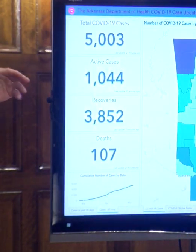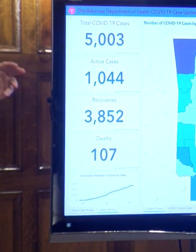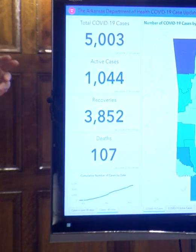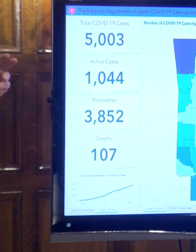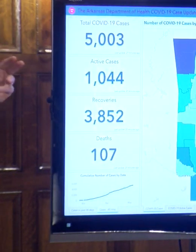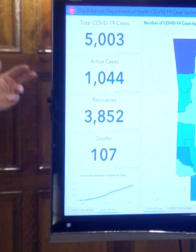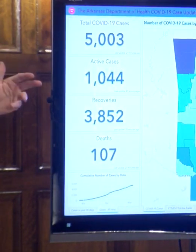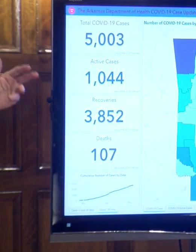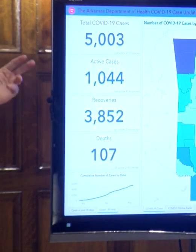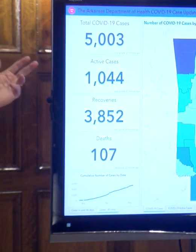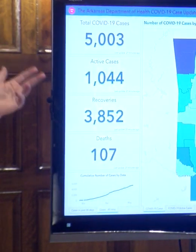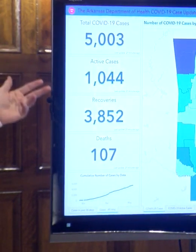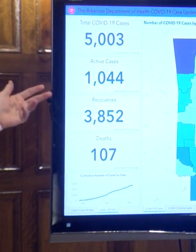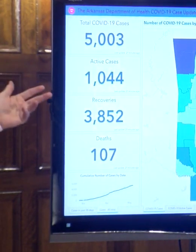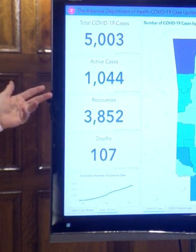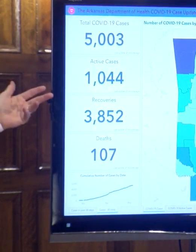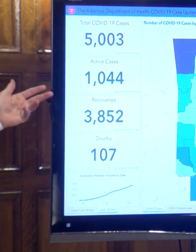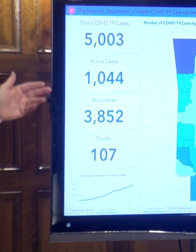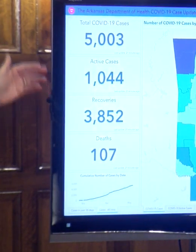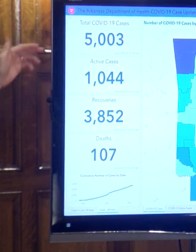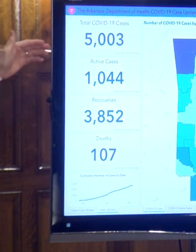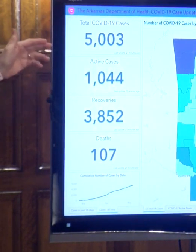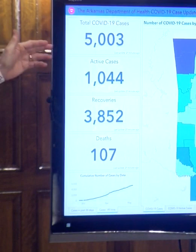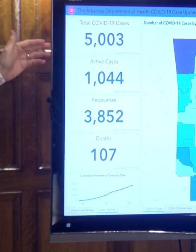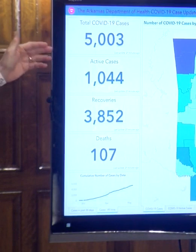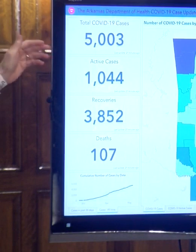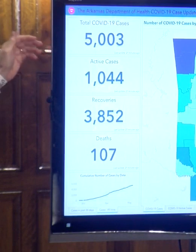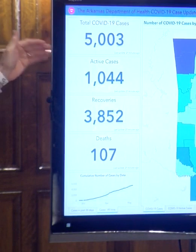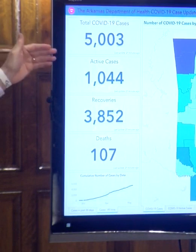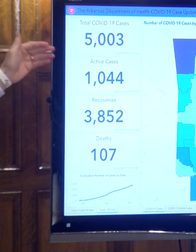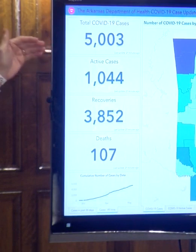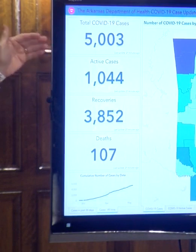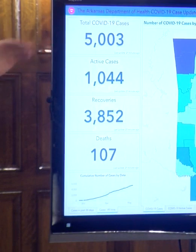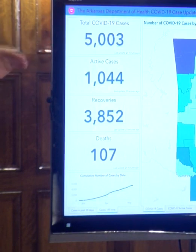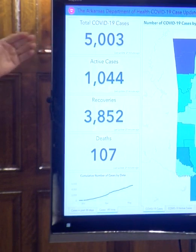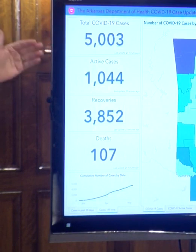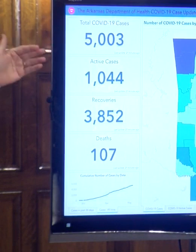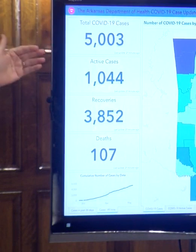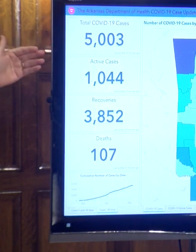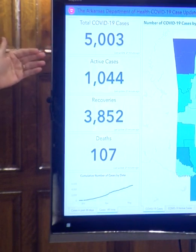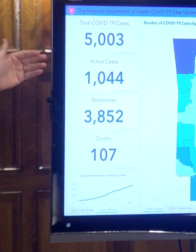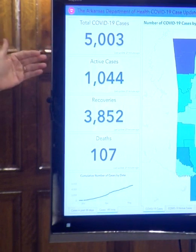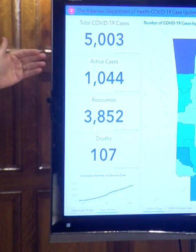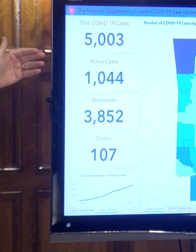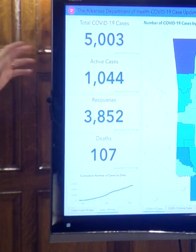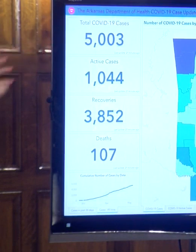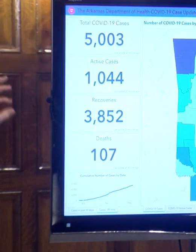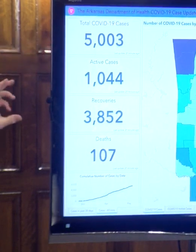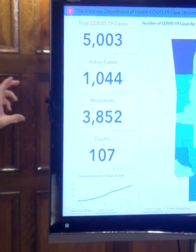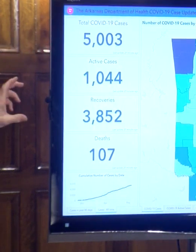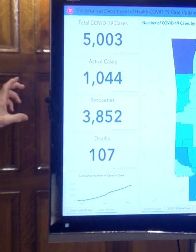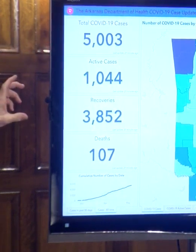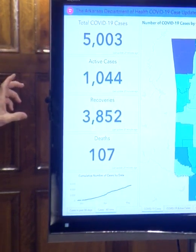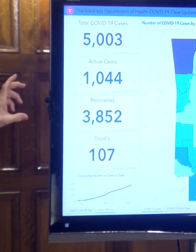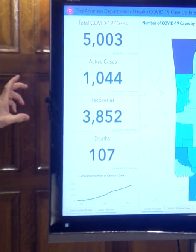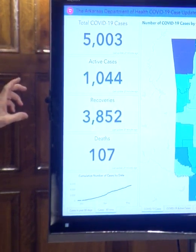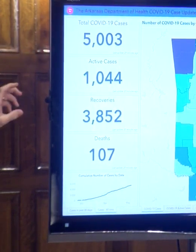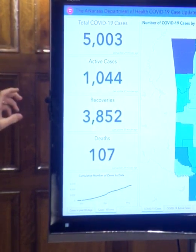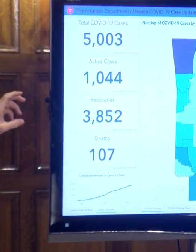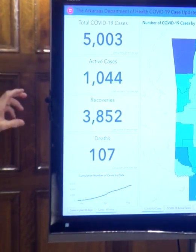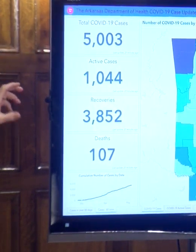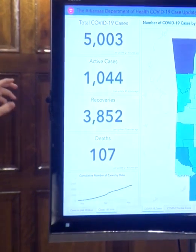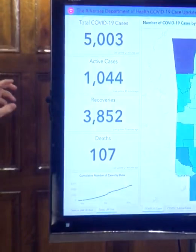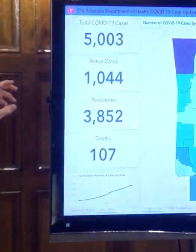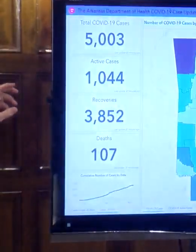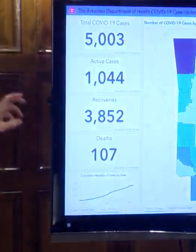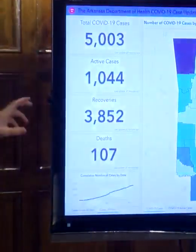today before the new cases are posted. And so this number does not reflect the new cases that are in the system. This is just a moment